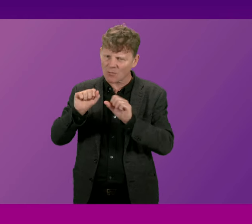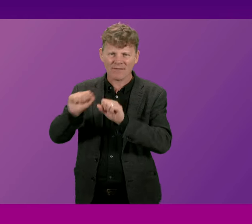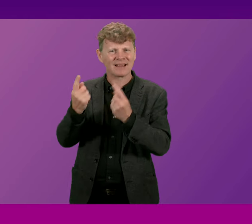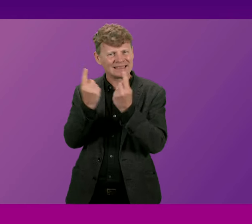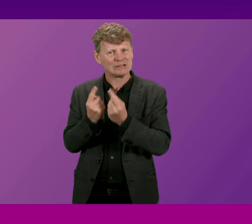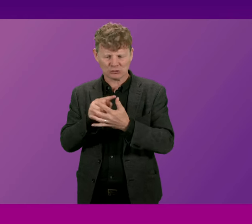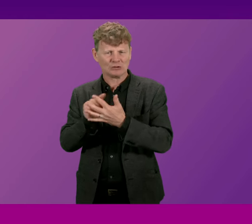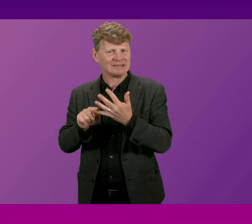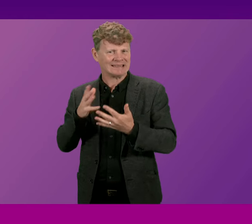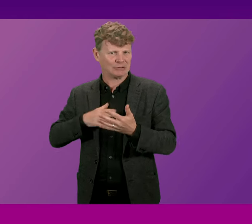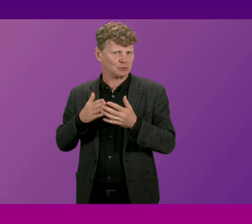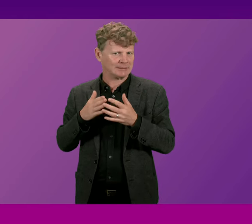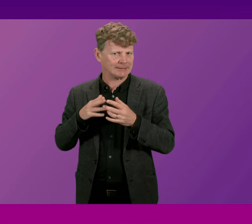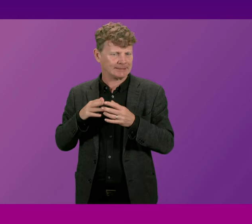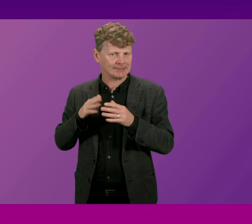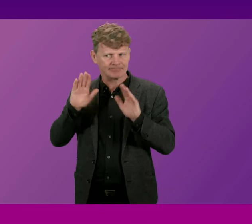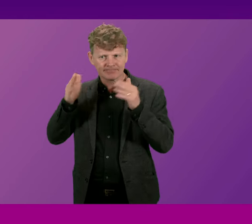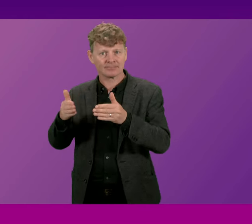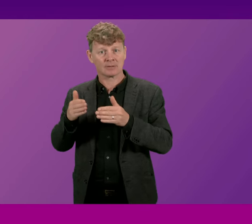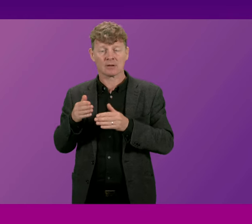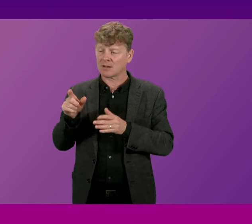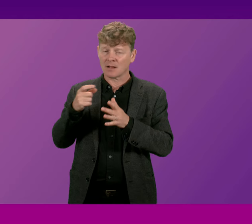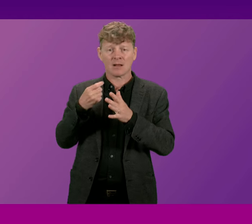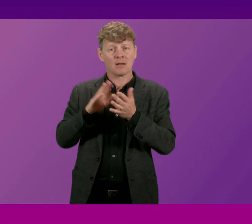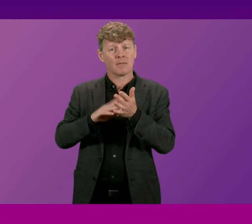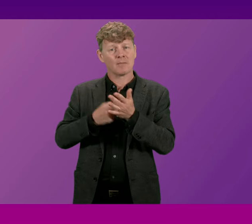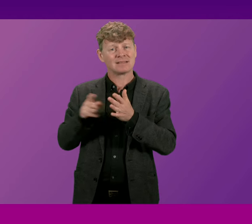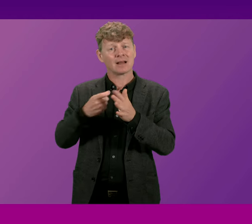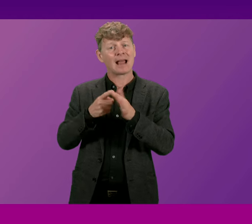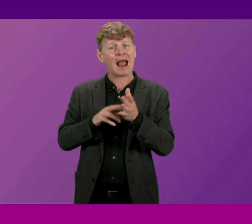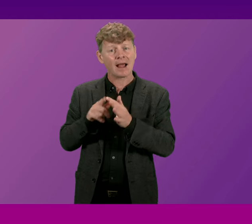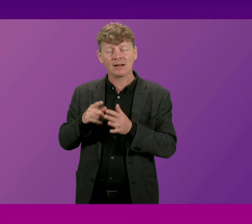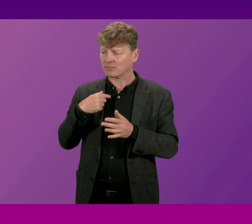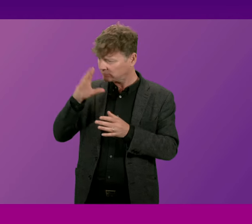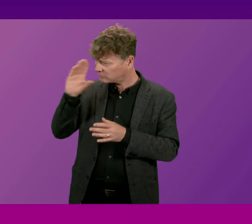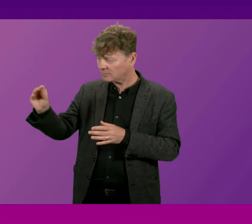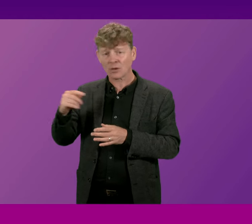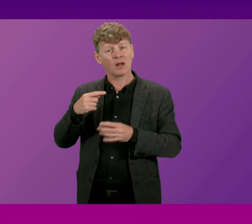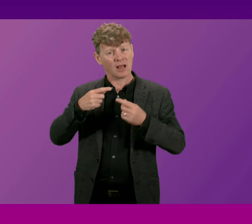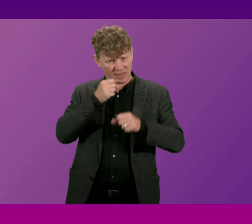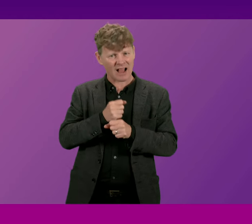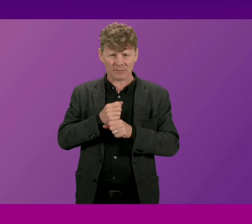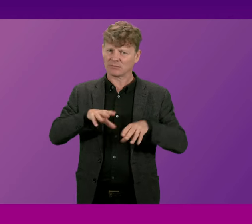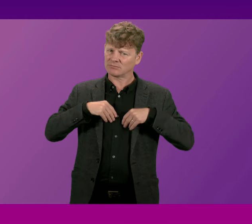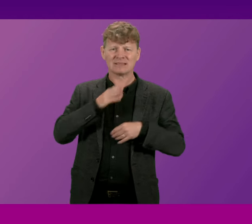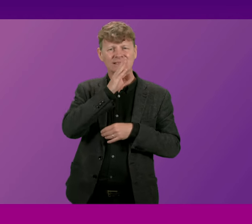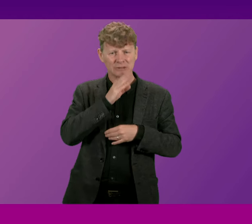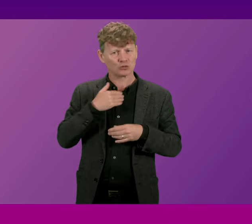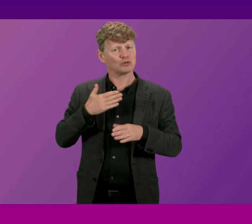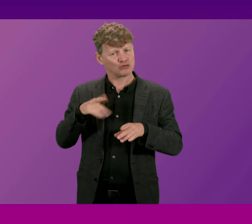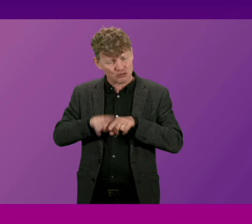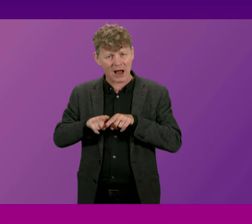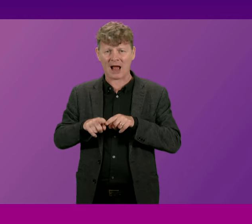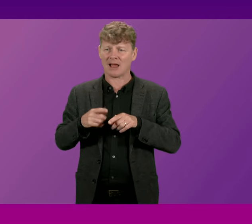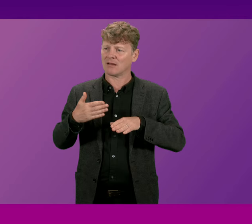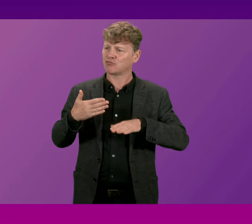required to be addressed and I can assure Mr O'Kane and stakeholders that the government takes very seriously these issues and will take all practical steps we can to